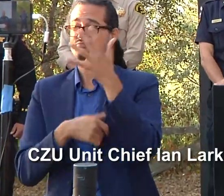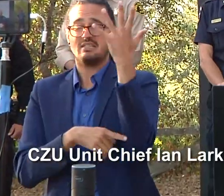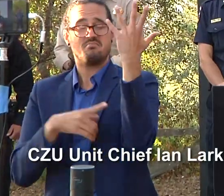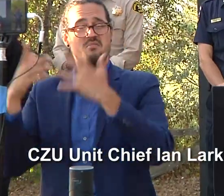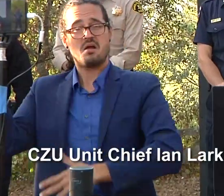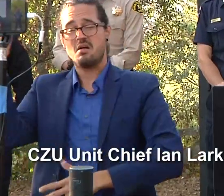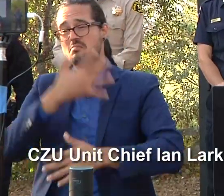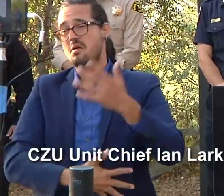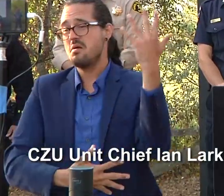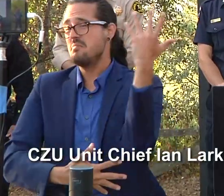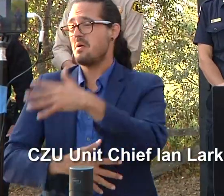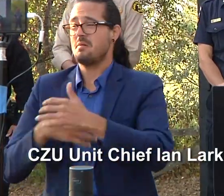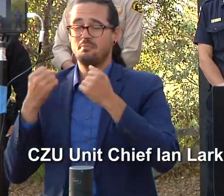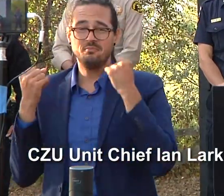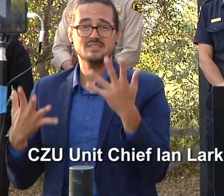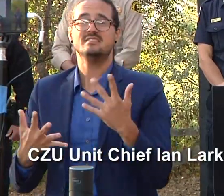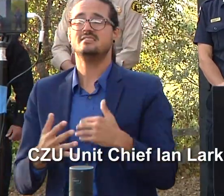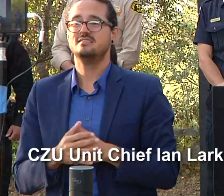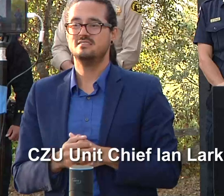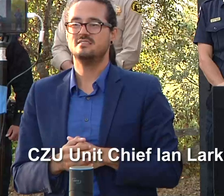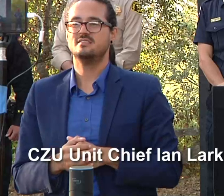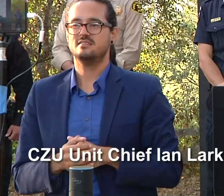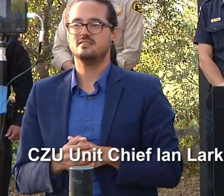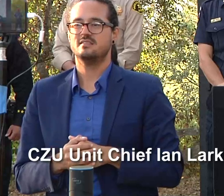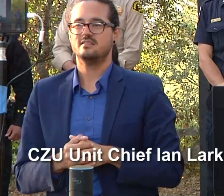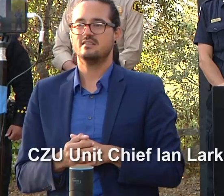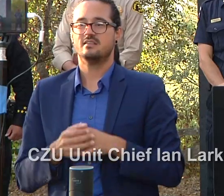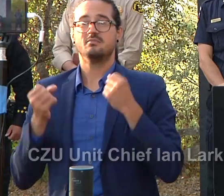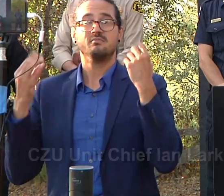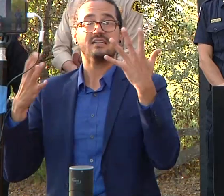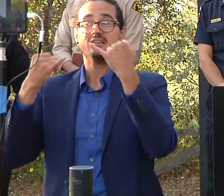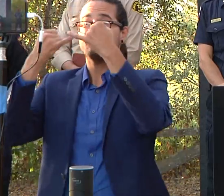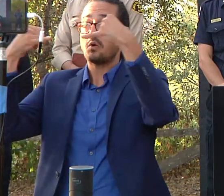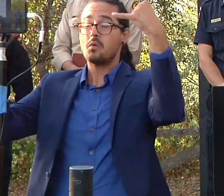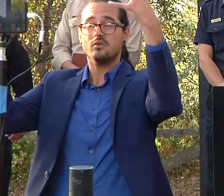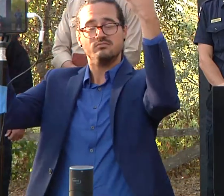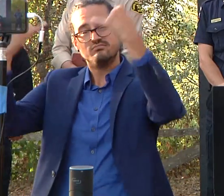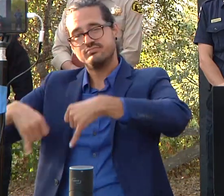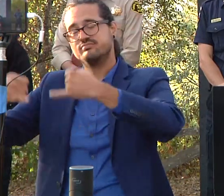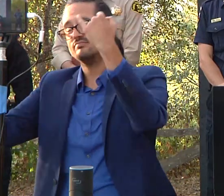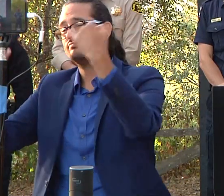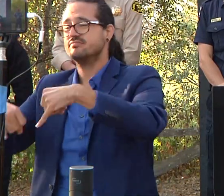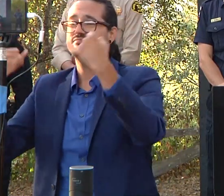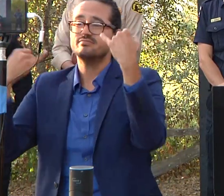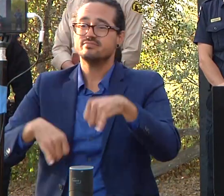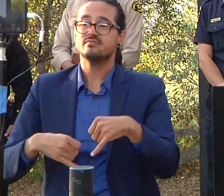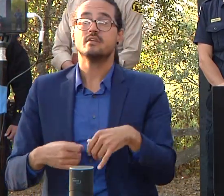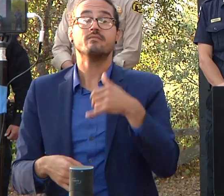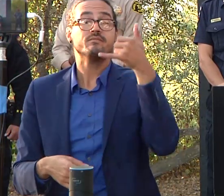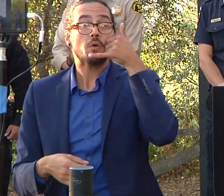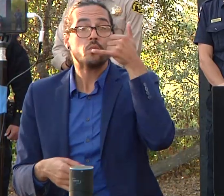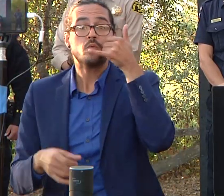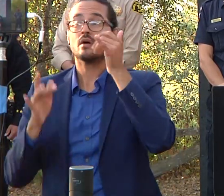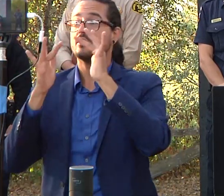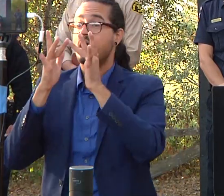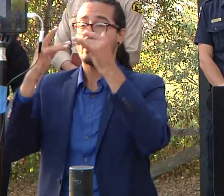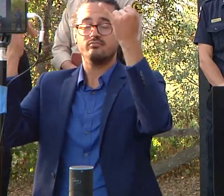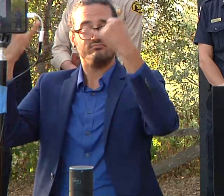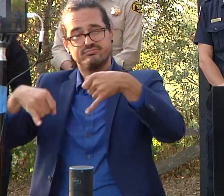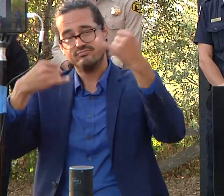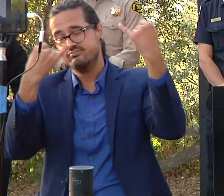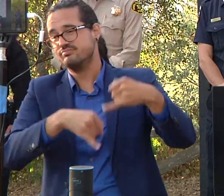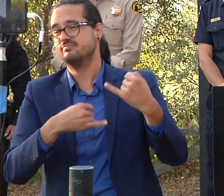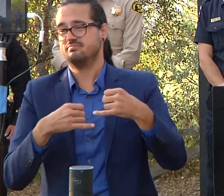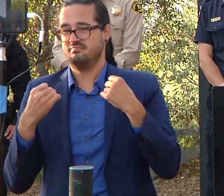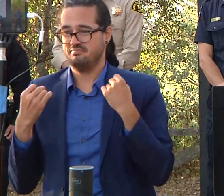and you know we have a lot of utilities down including power lines and communication lines so the infrastructure repair is going to